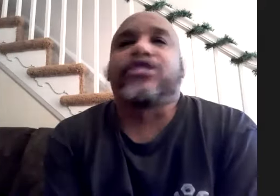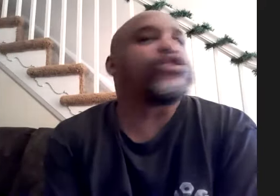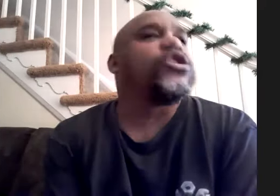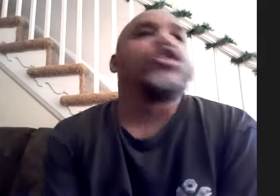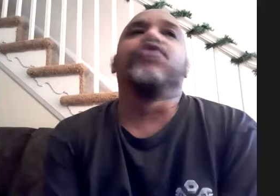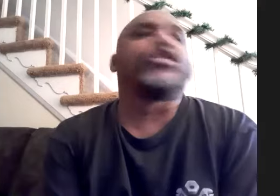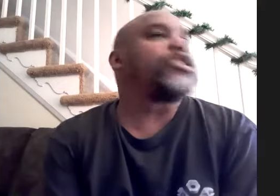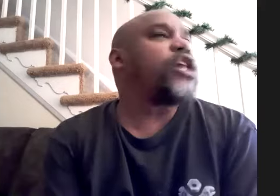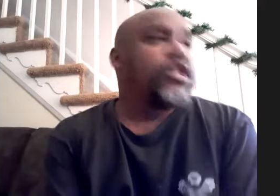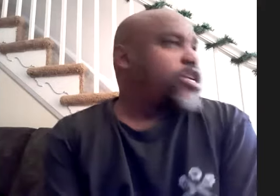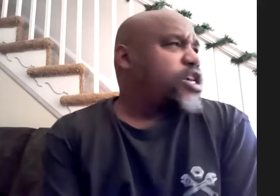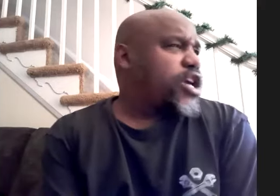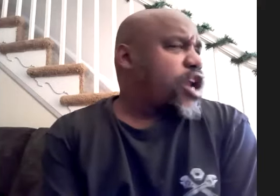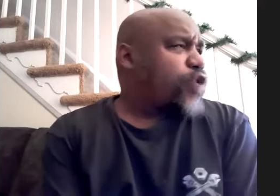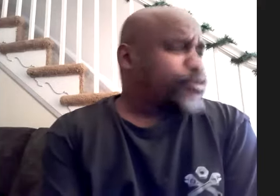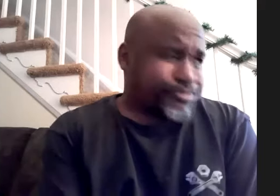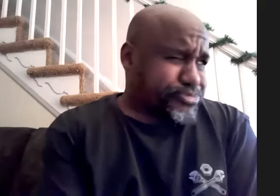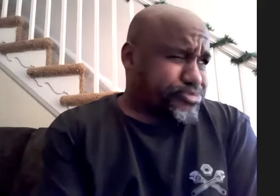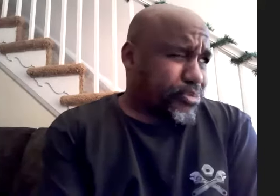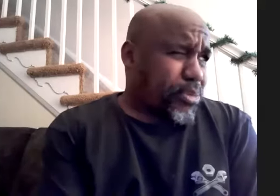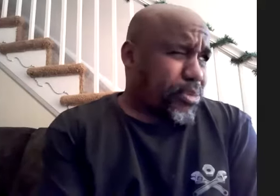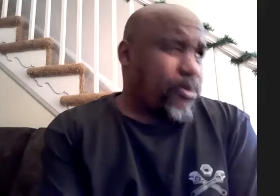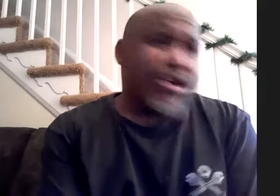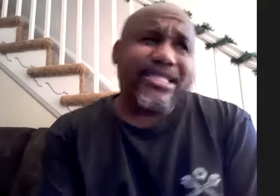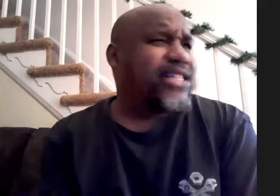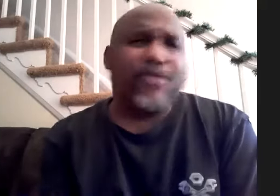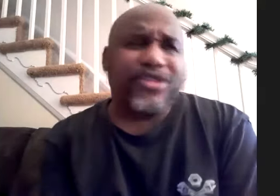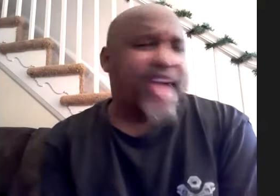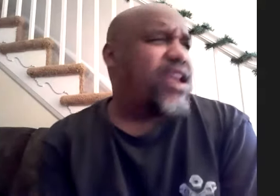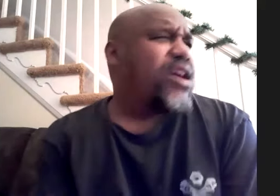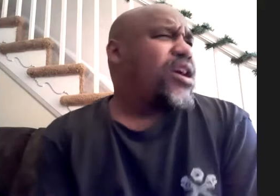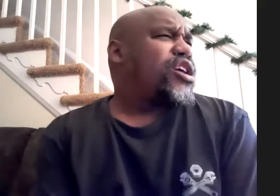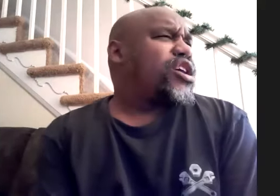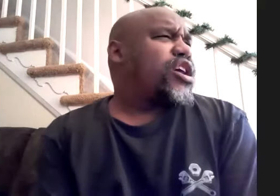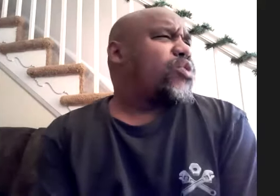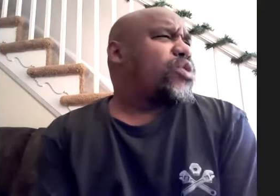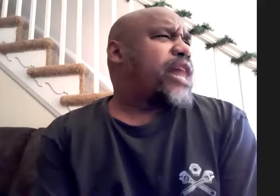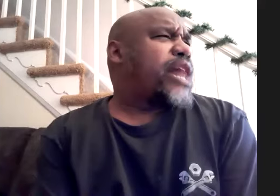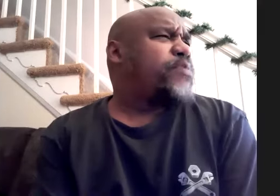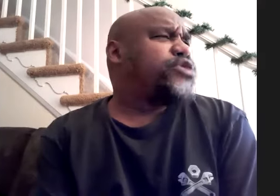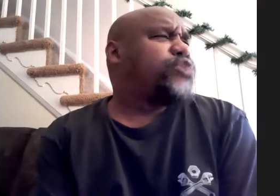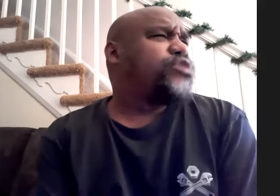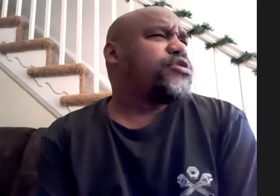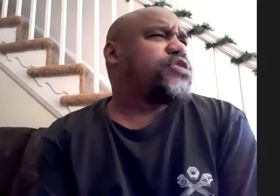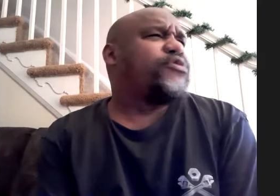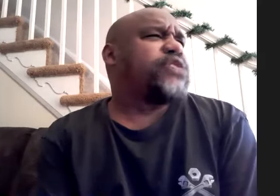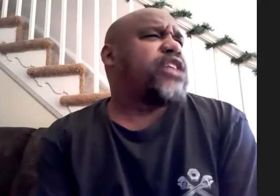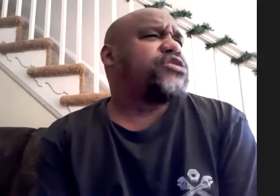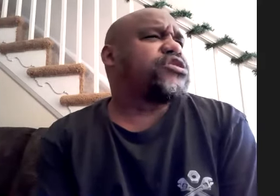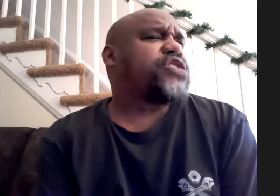you listen to you know prince did a lot with that you know a lot of people would do different stuff with that it's just like